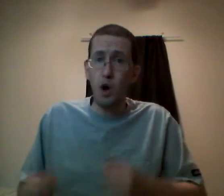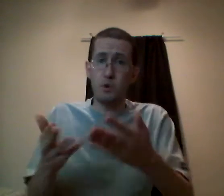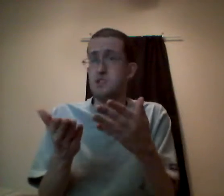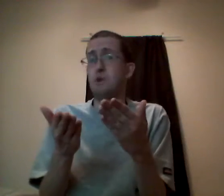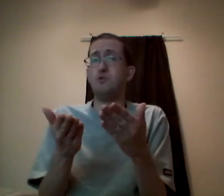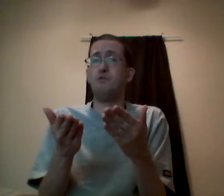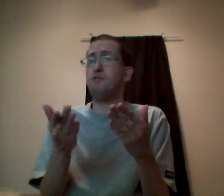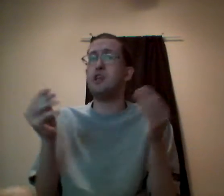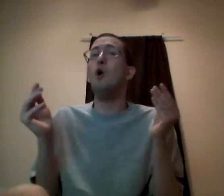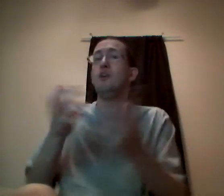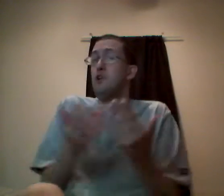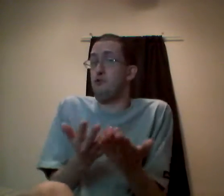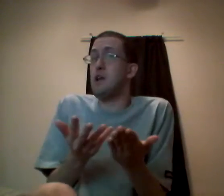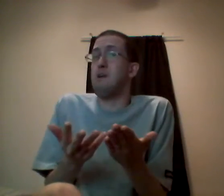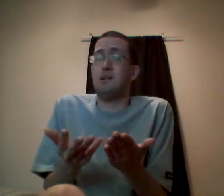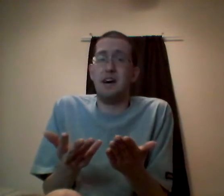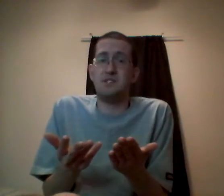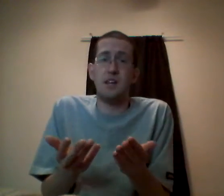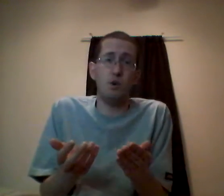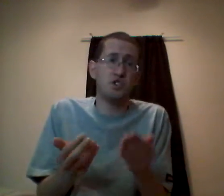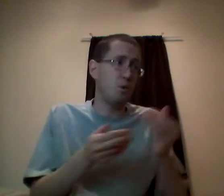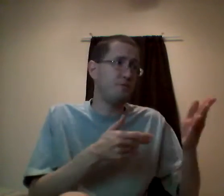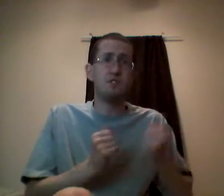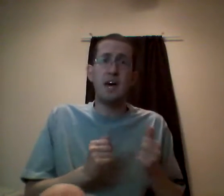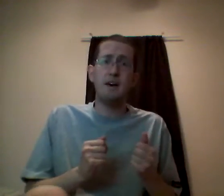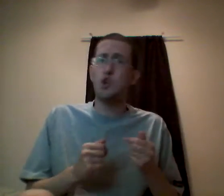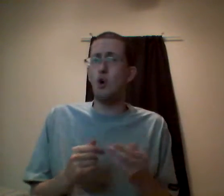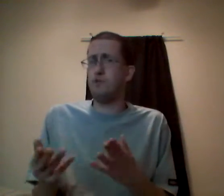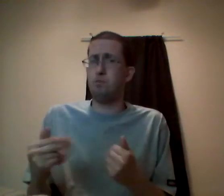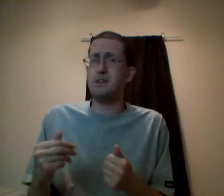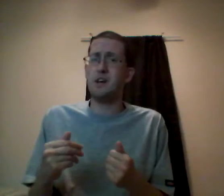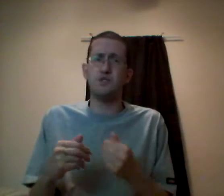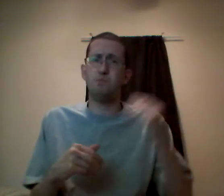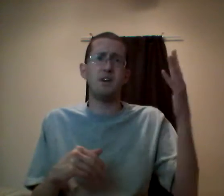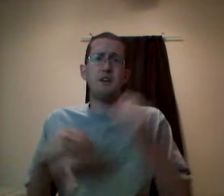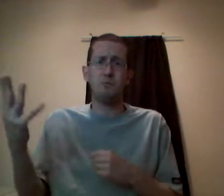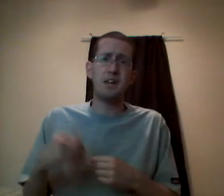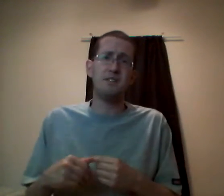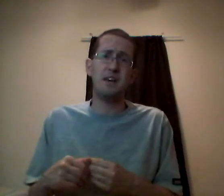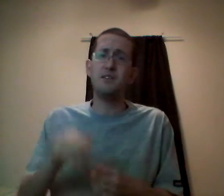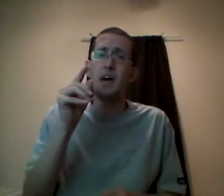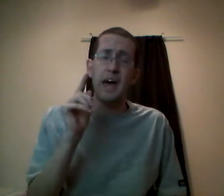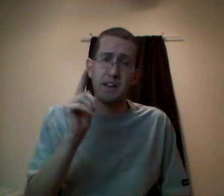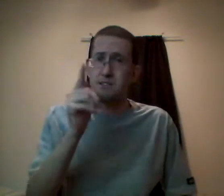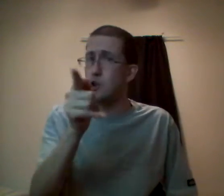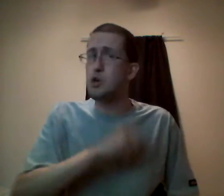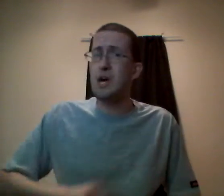want to release the playthrough of your video, feel free to monetize that. You want to show one of your devs or one of your playtesters play that game from beginning to end and Nintendo, you get